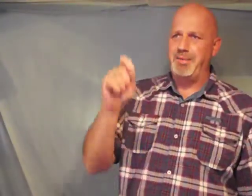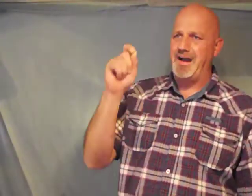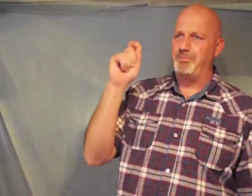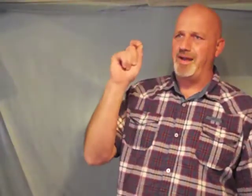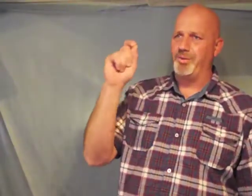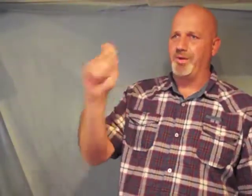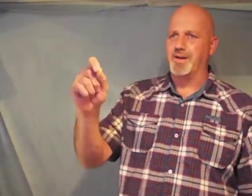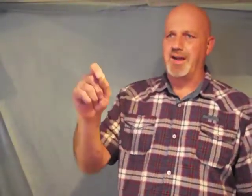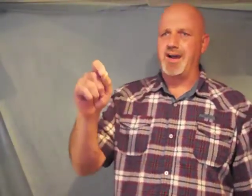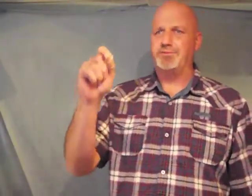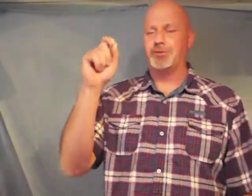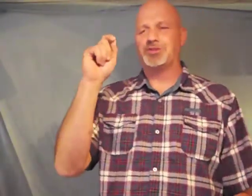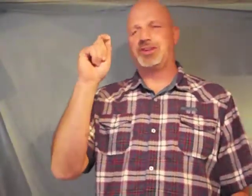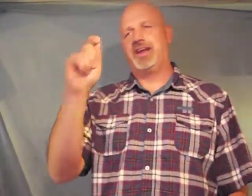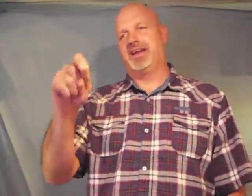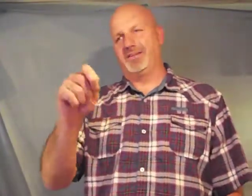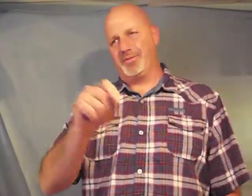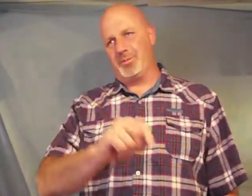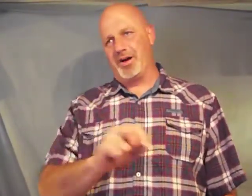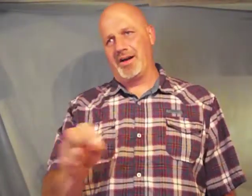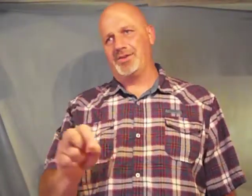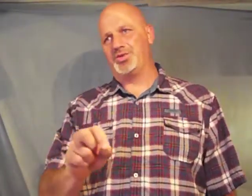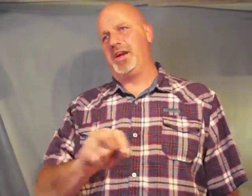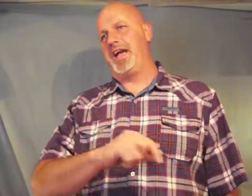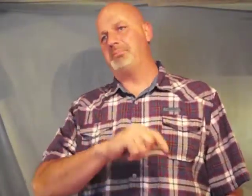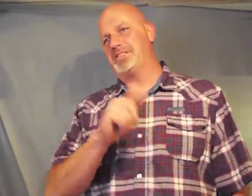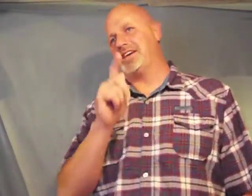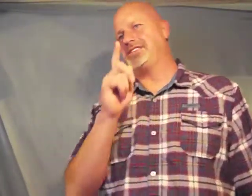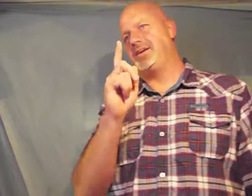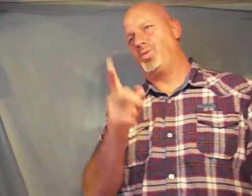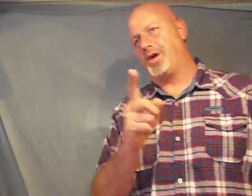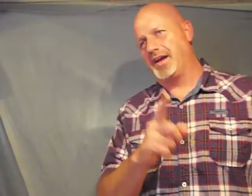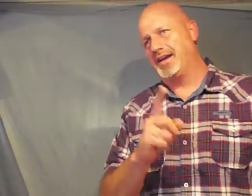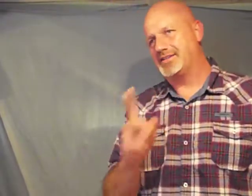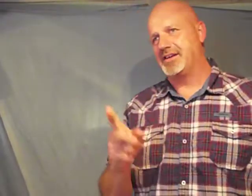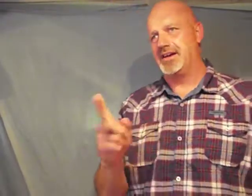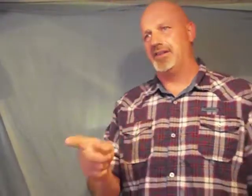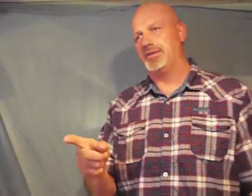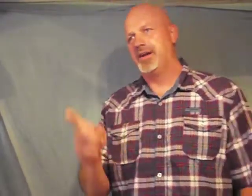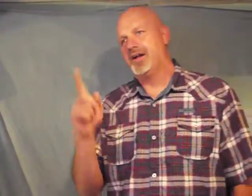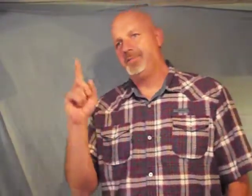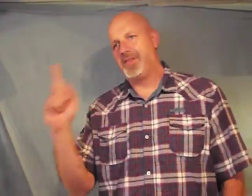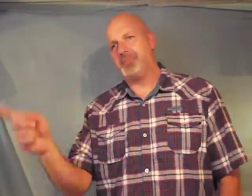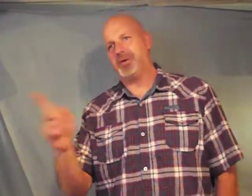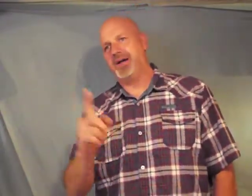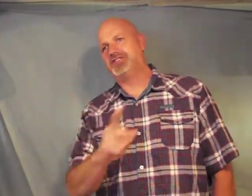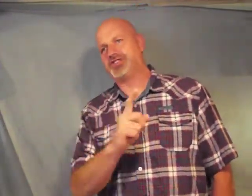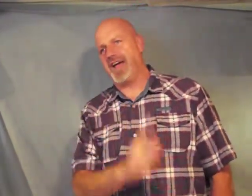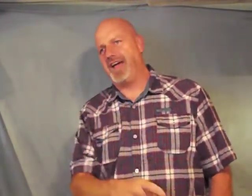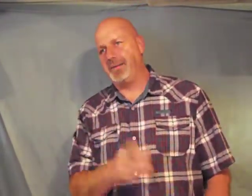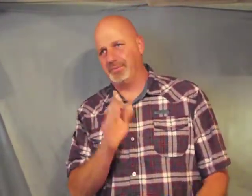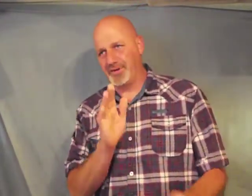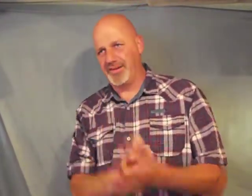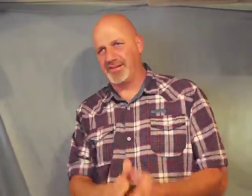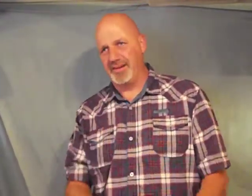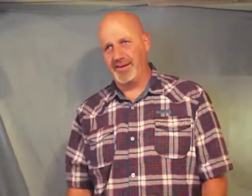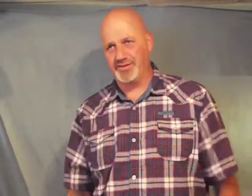bound by the word of God from stealing from our country and possessing one against another that brings shame to this nation